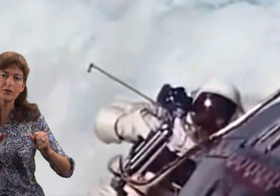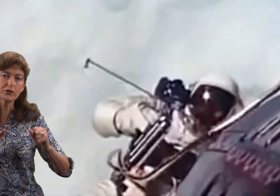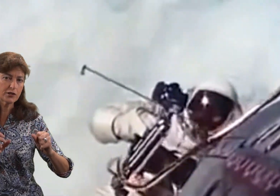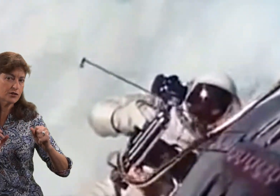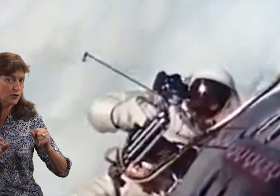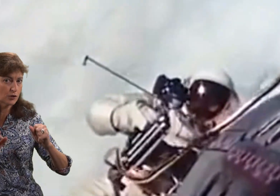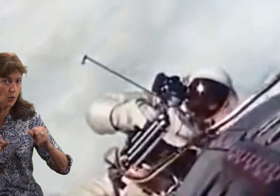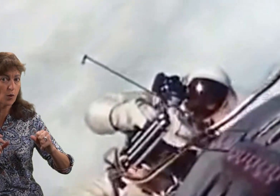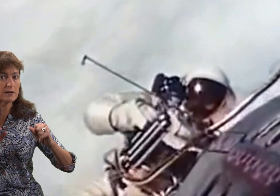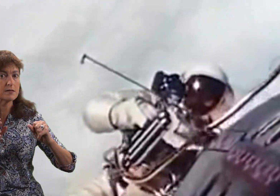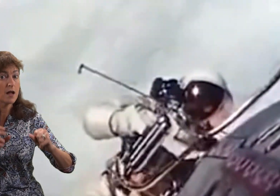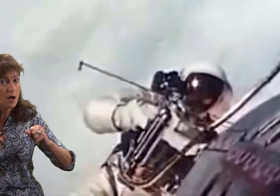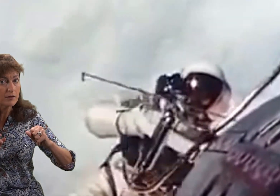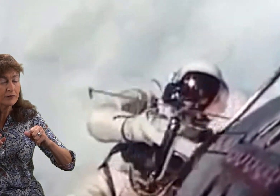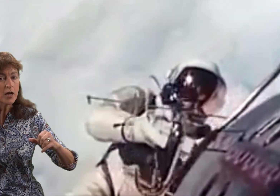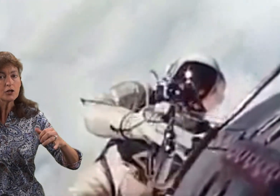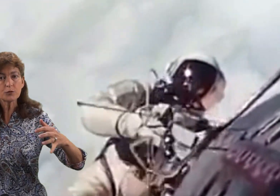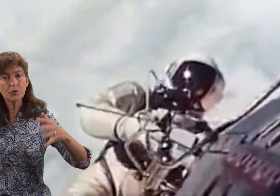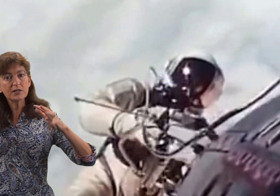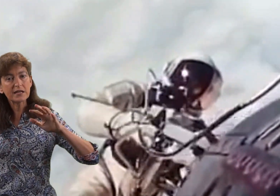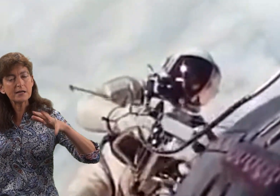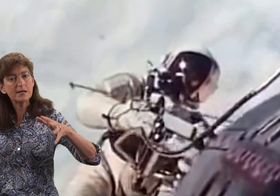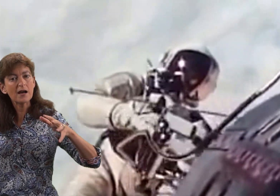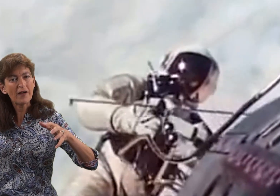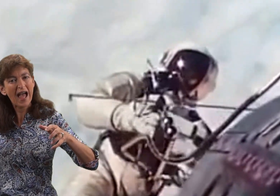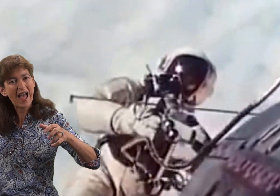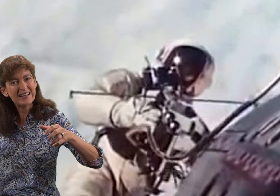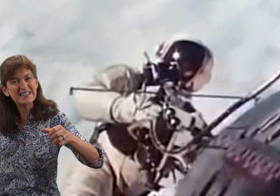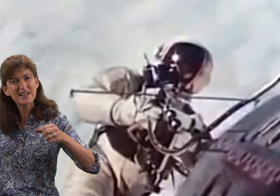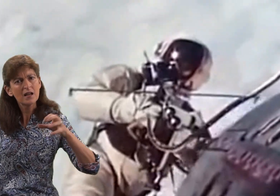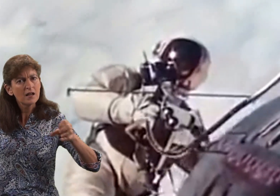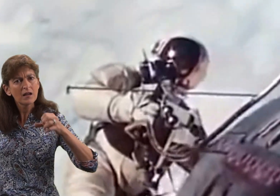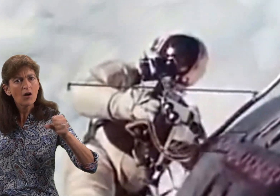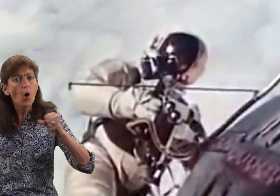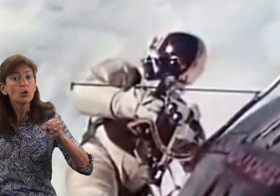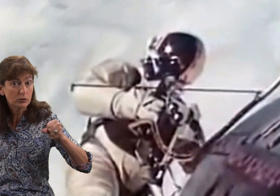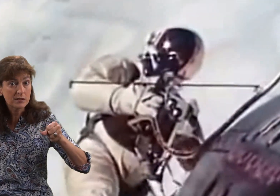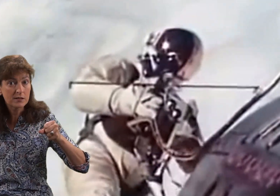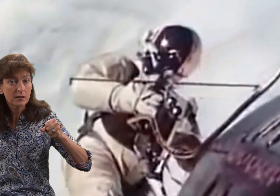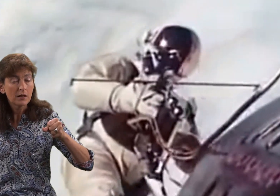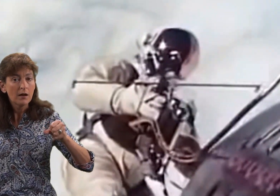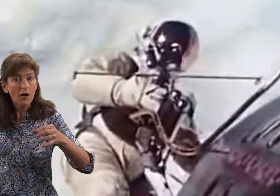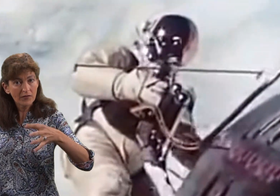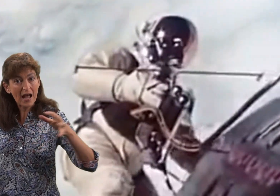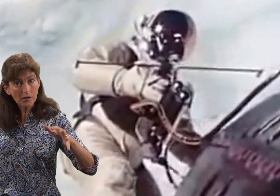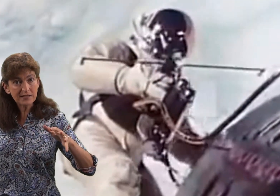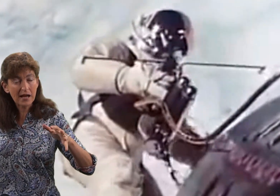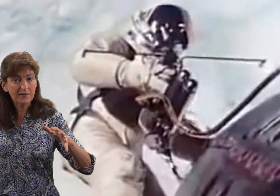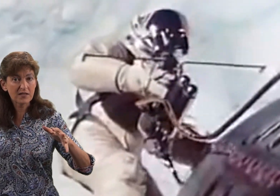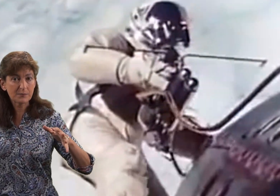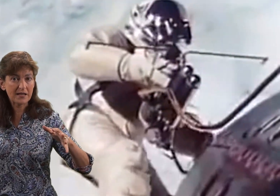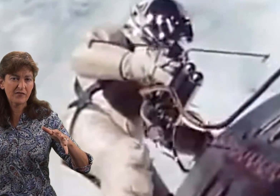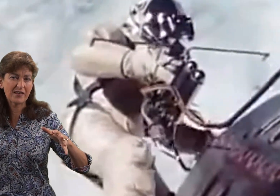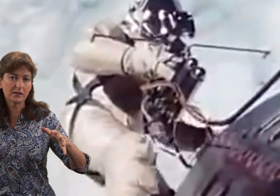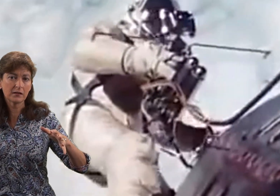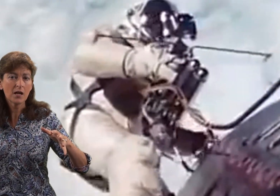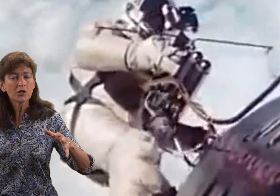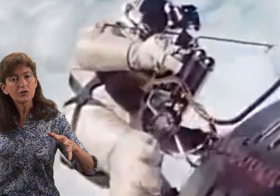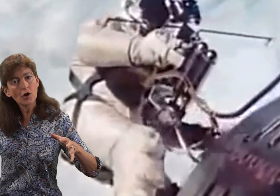Newton's third law enough to put in enough hand holds on the outside of the space vessel so